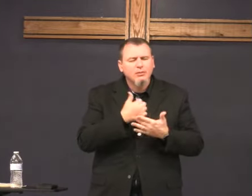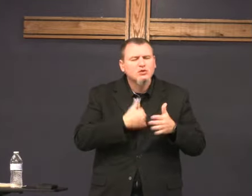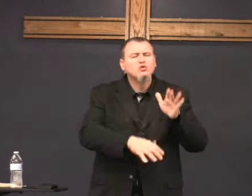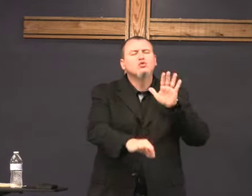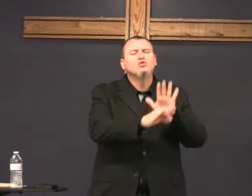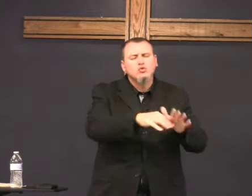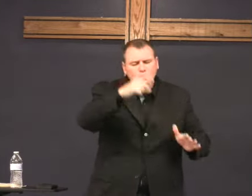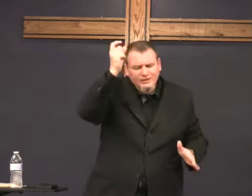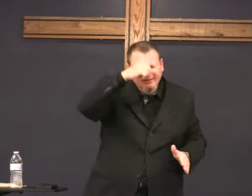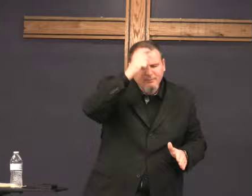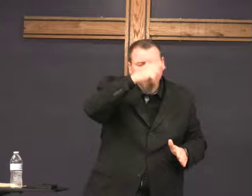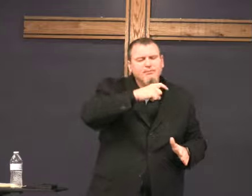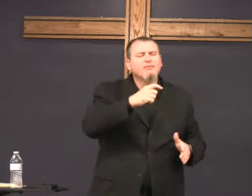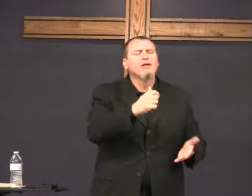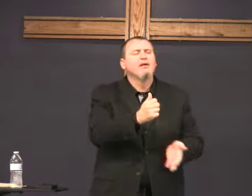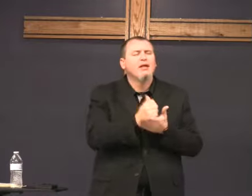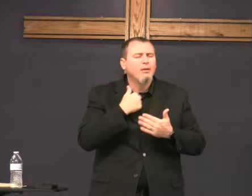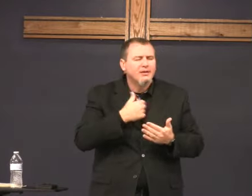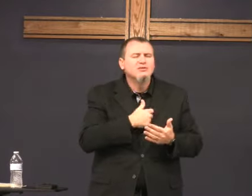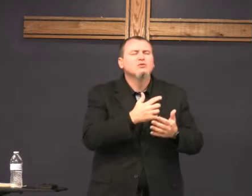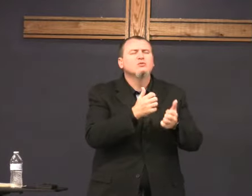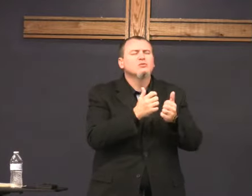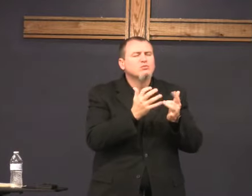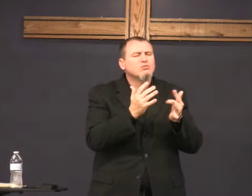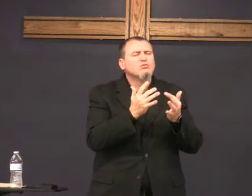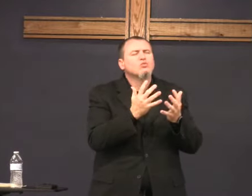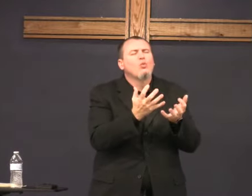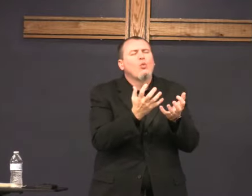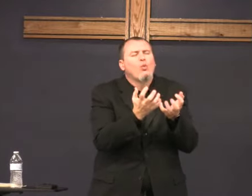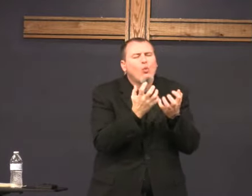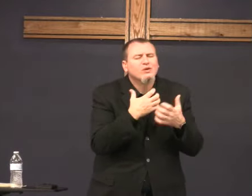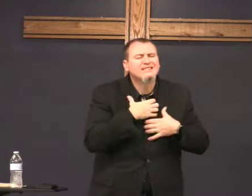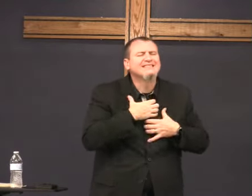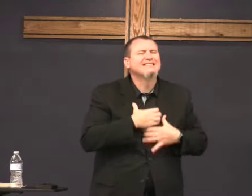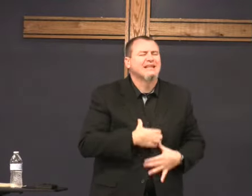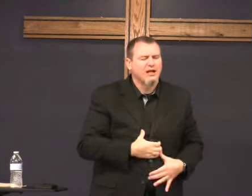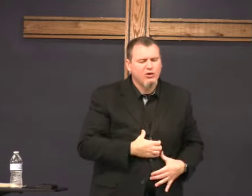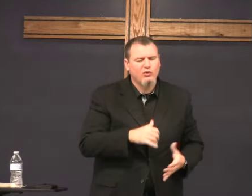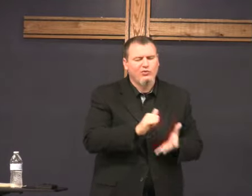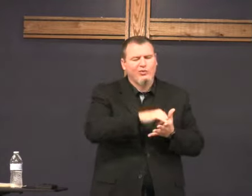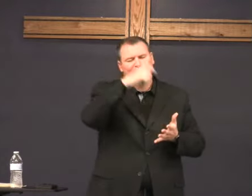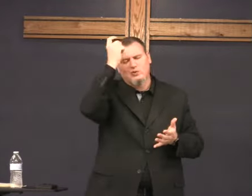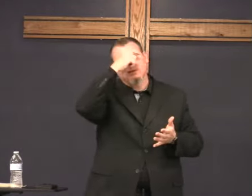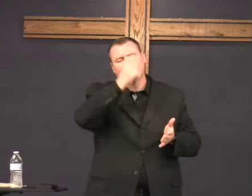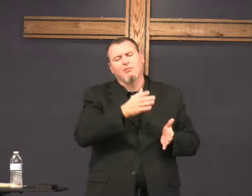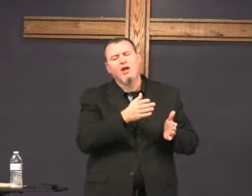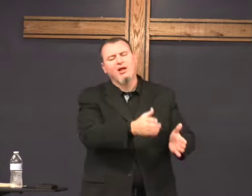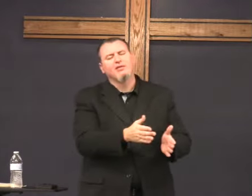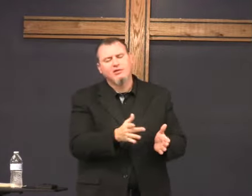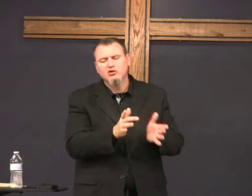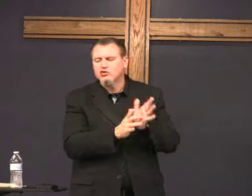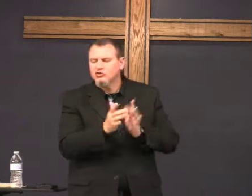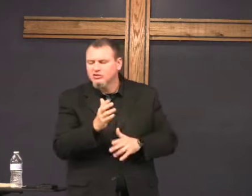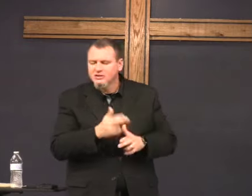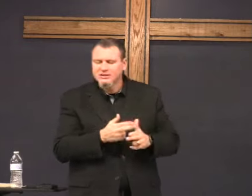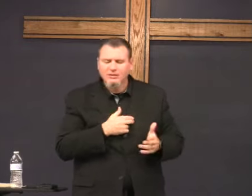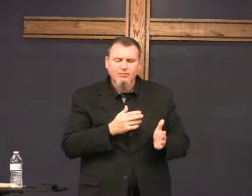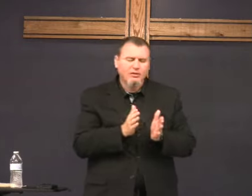I was to follow you and choose wisdom and desire that wise path